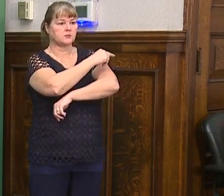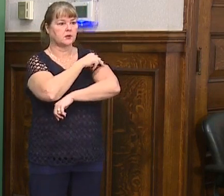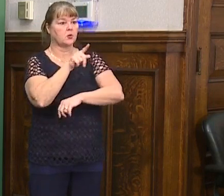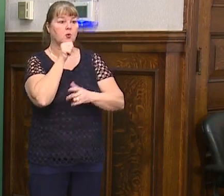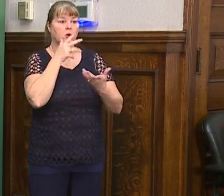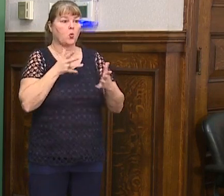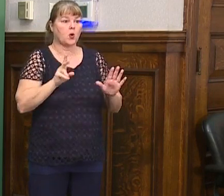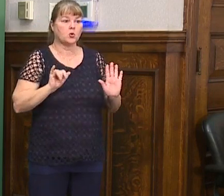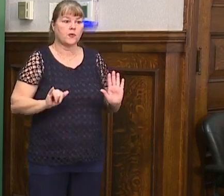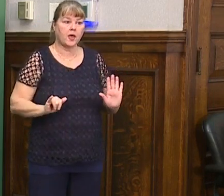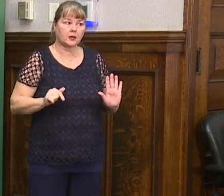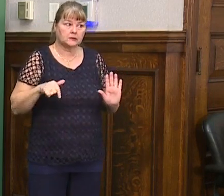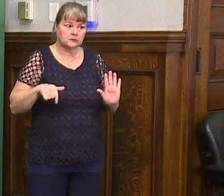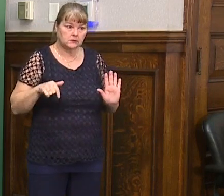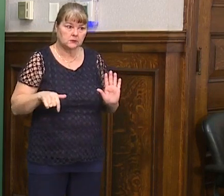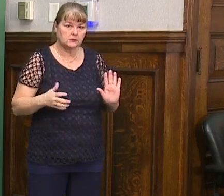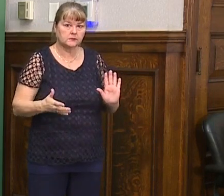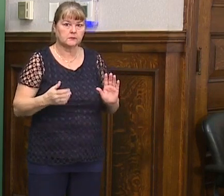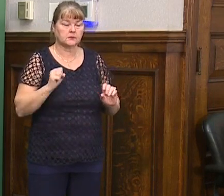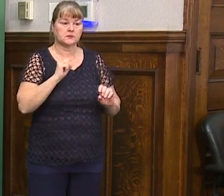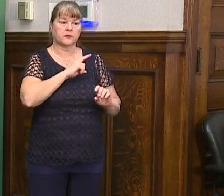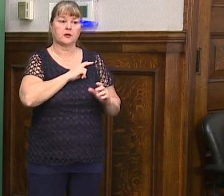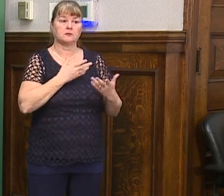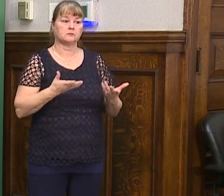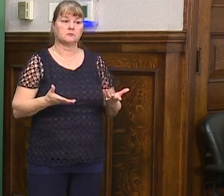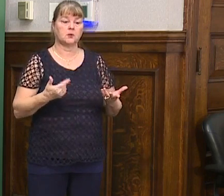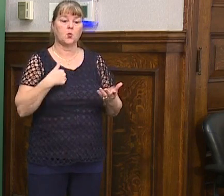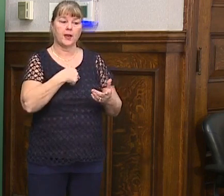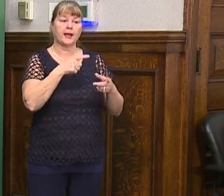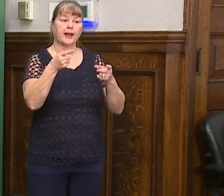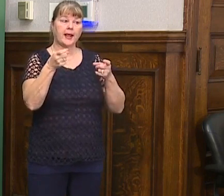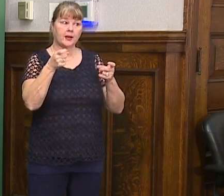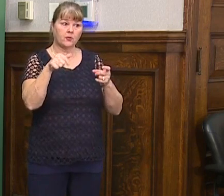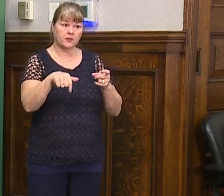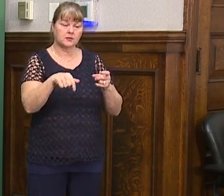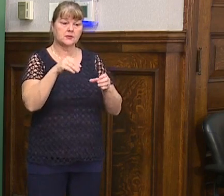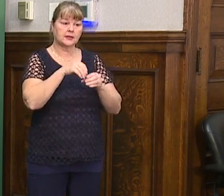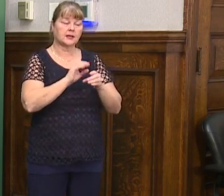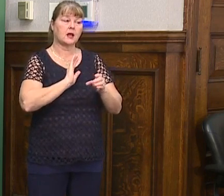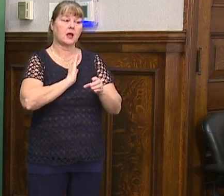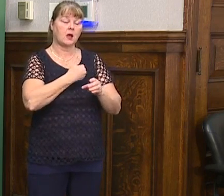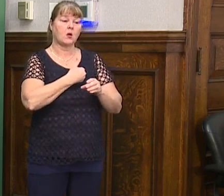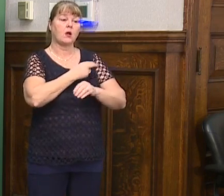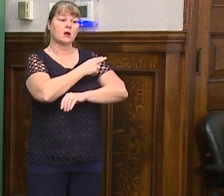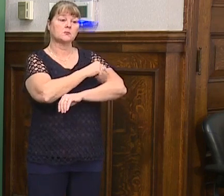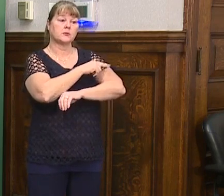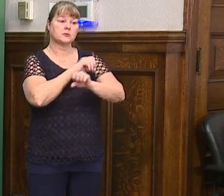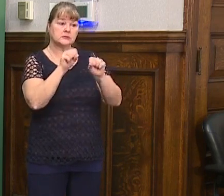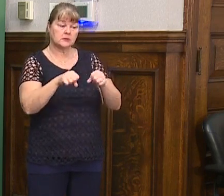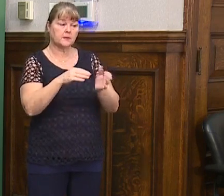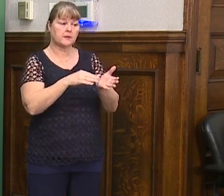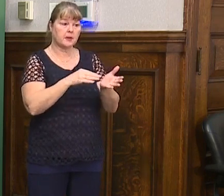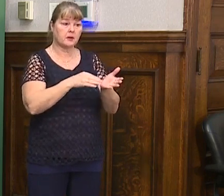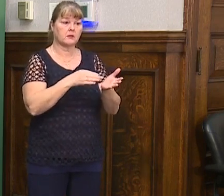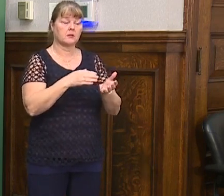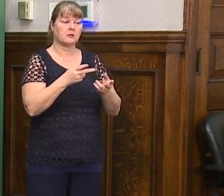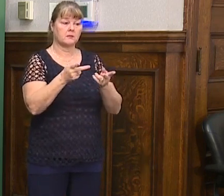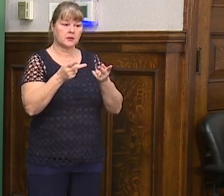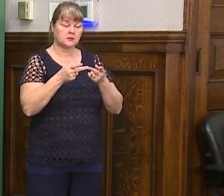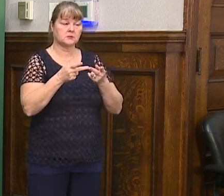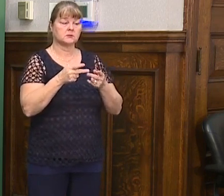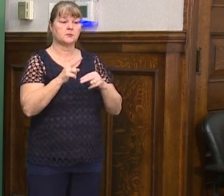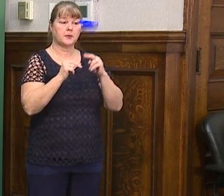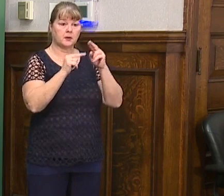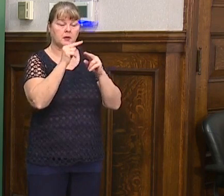We don't want to have to do that here in Savannah. Um, we can handle this within our, um, our medical facilities